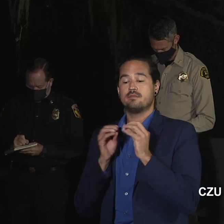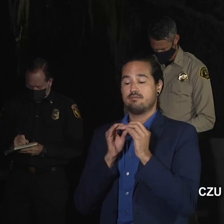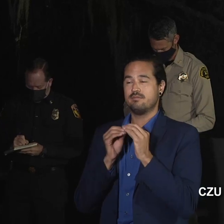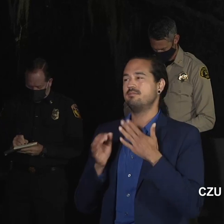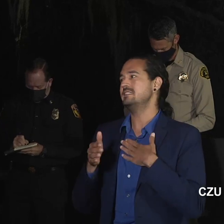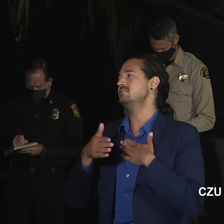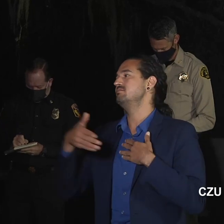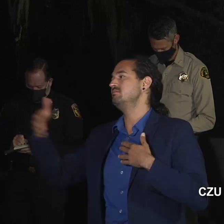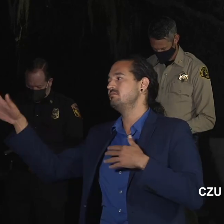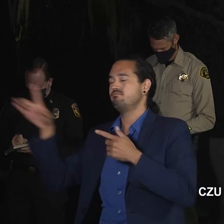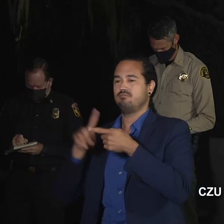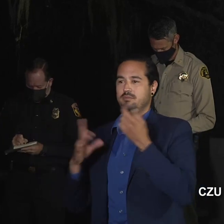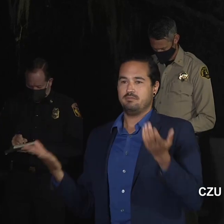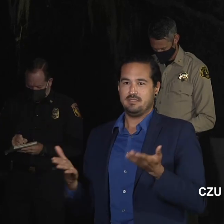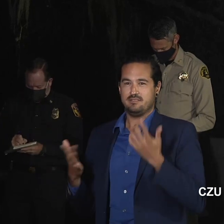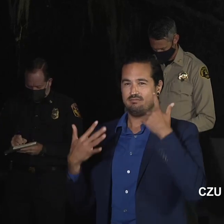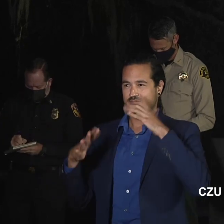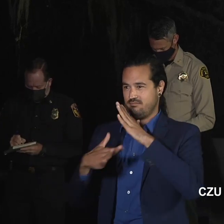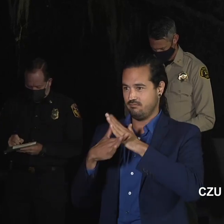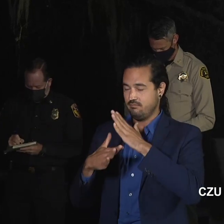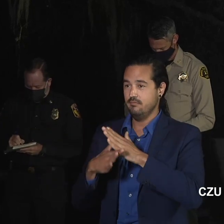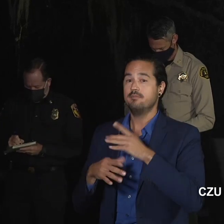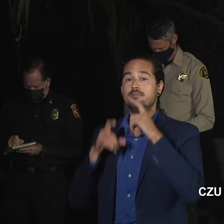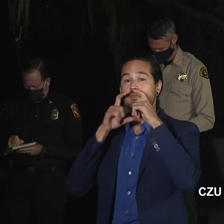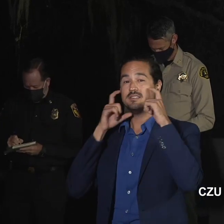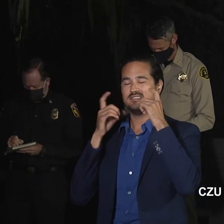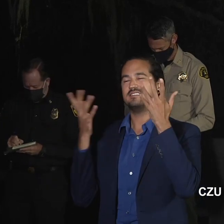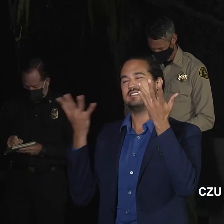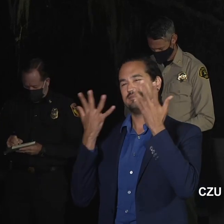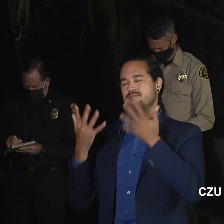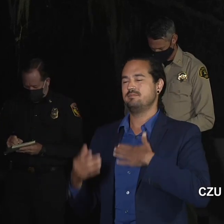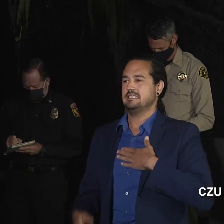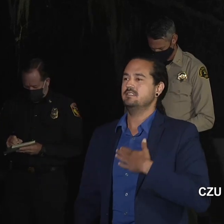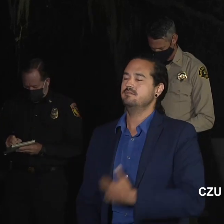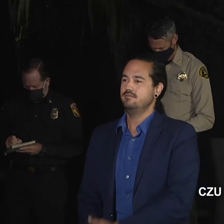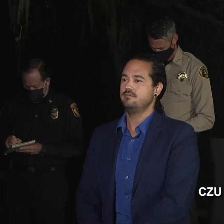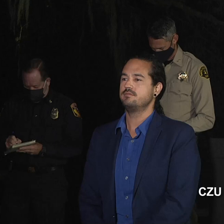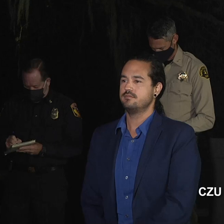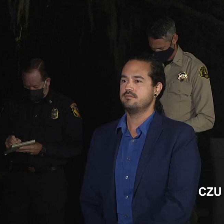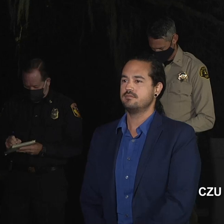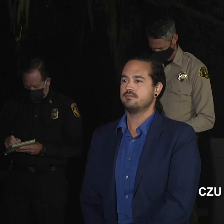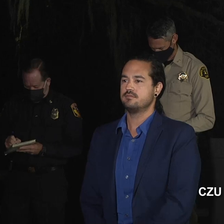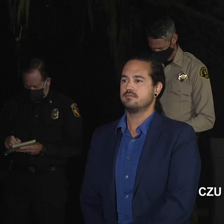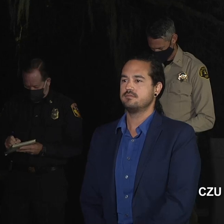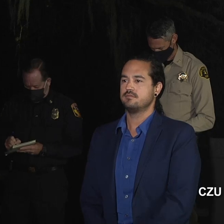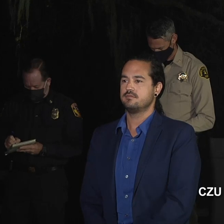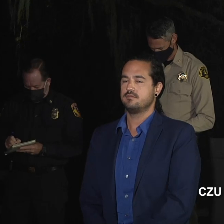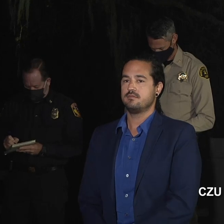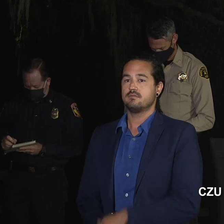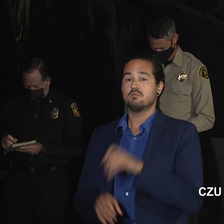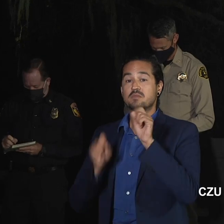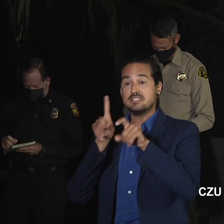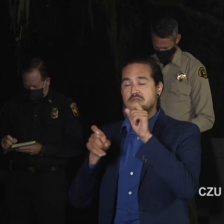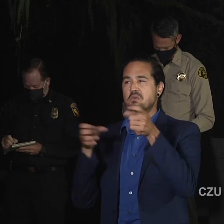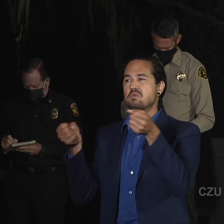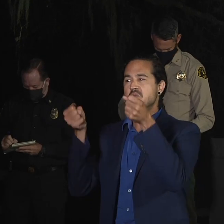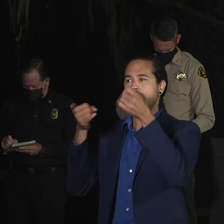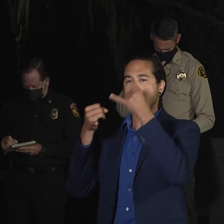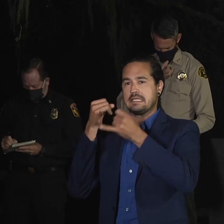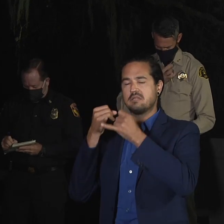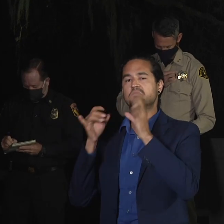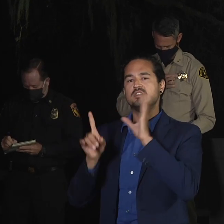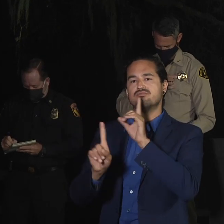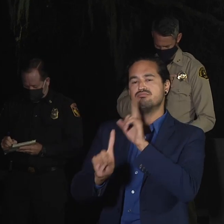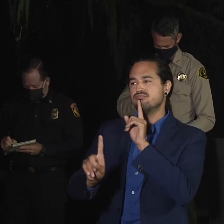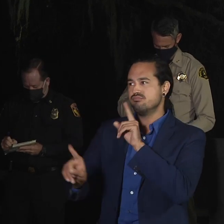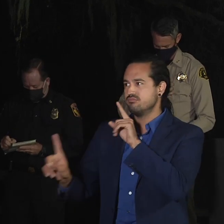outside. We also ask that keep your masks on at all times. There will be a chance at the end for questions and answers for the representatives that are up here.